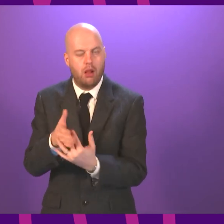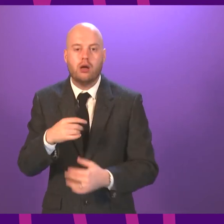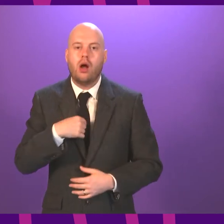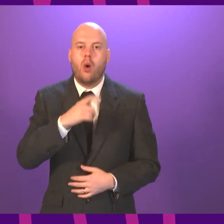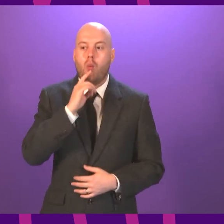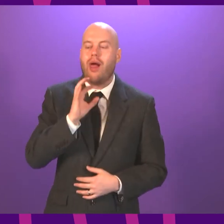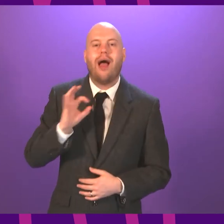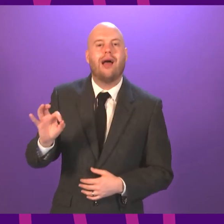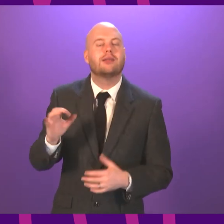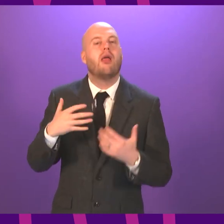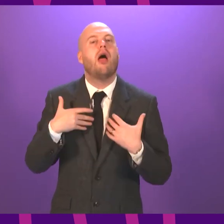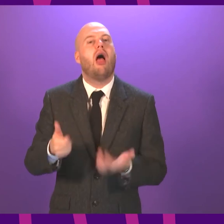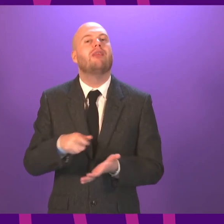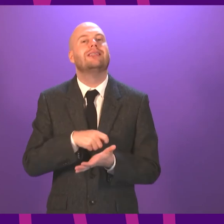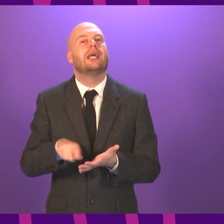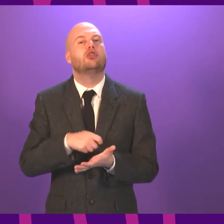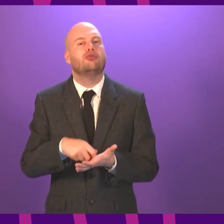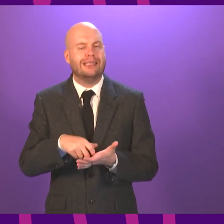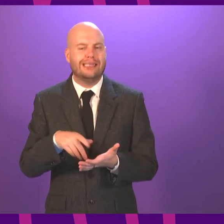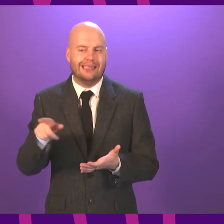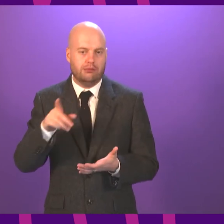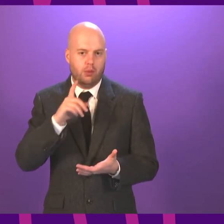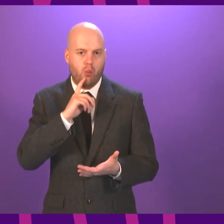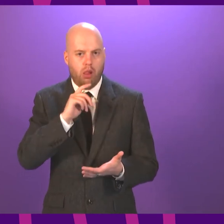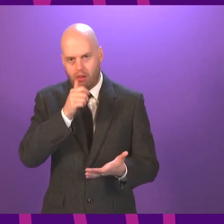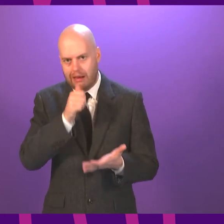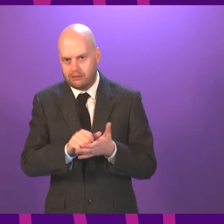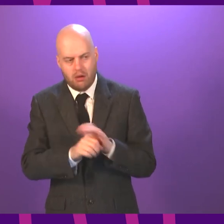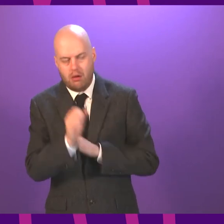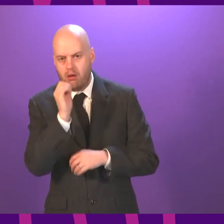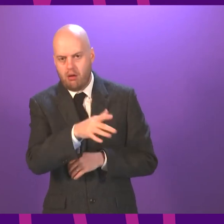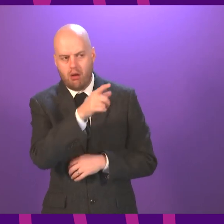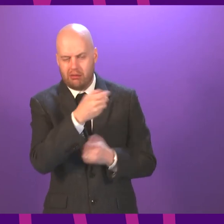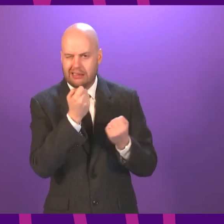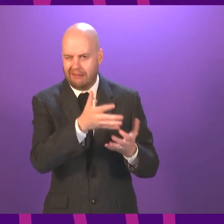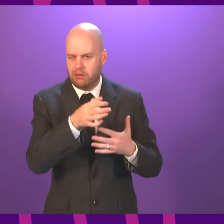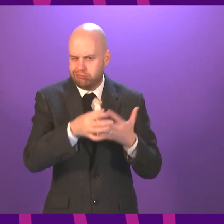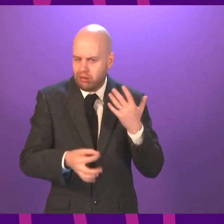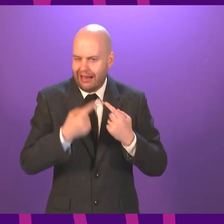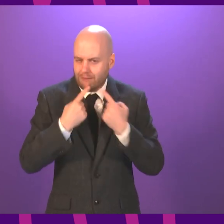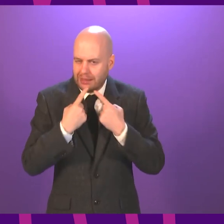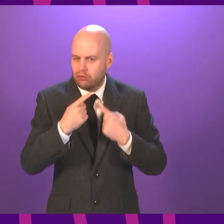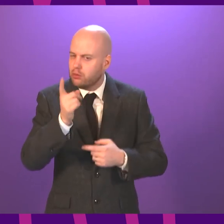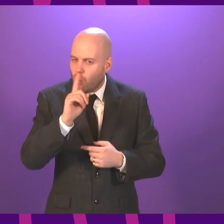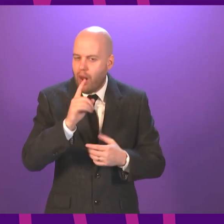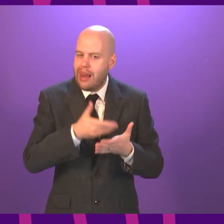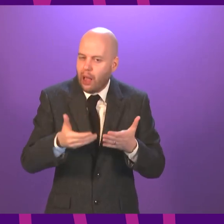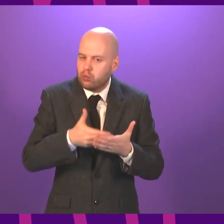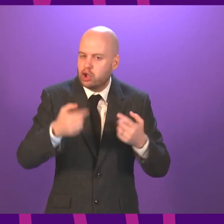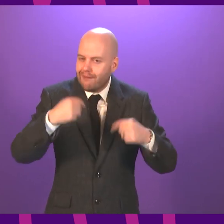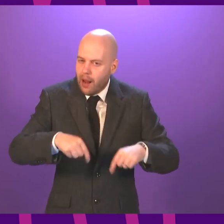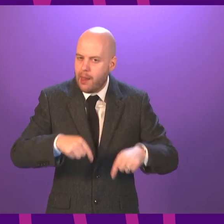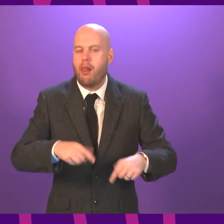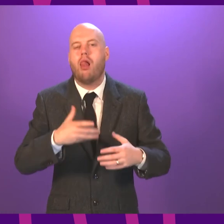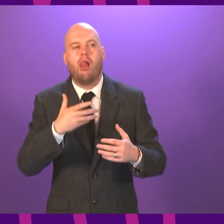the Health Secretary to do so, to give detail of the various ways, including materials being available in different languages that are being made to